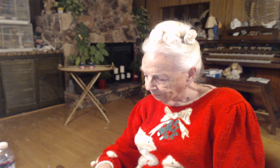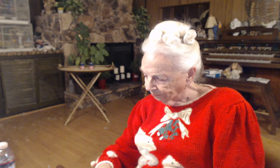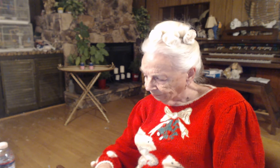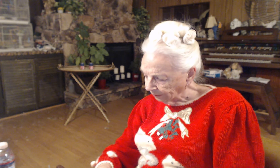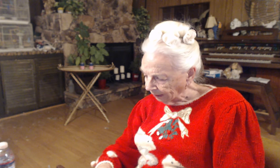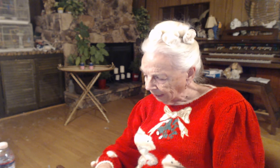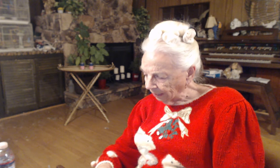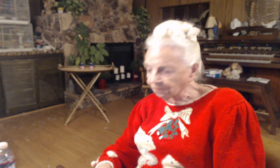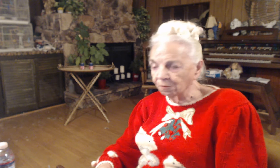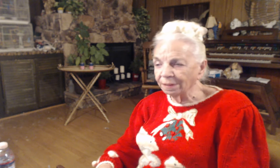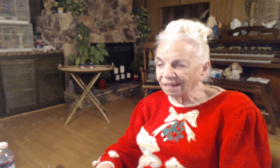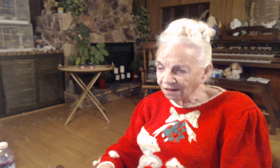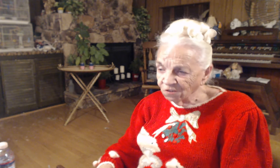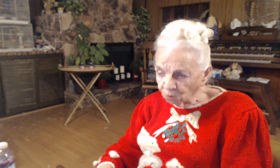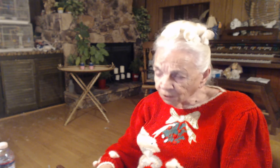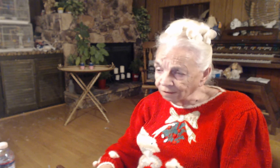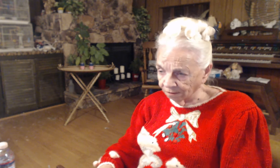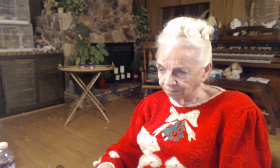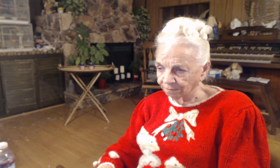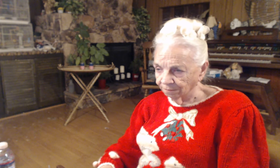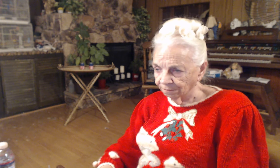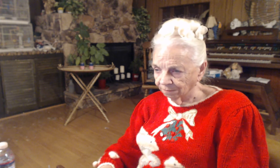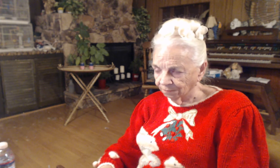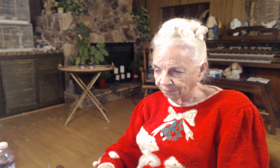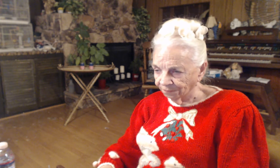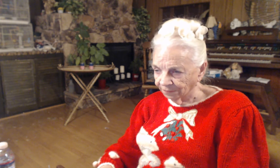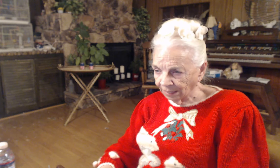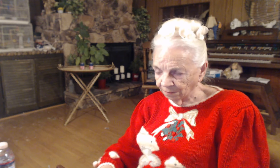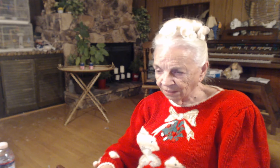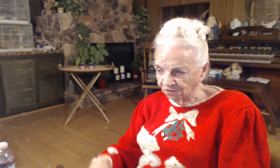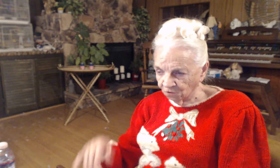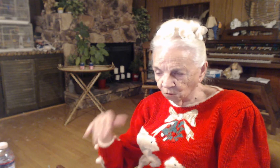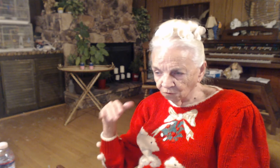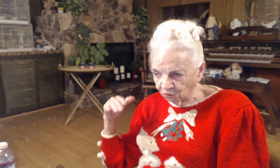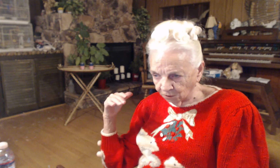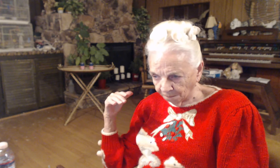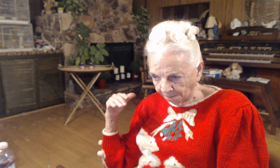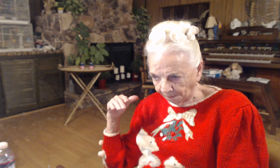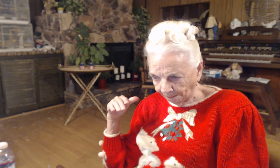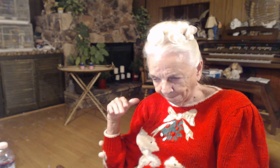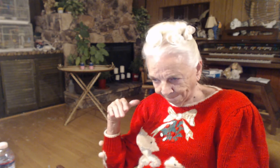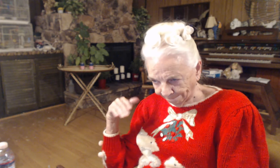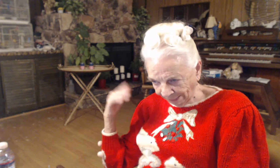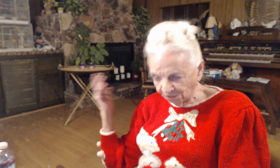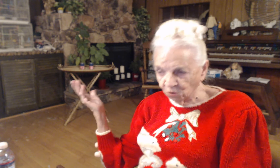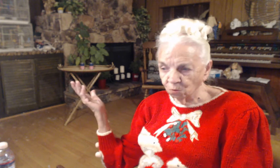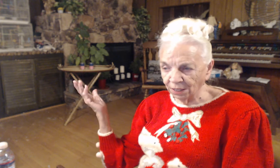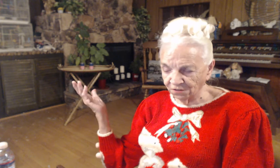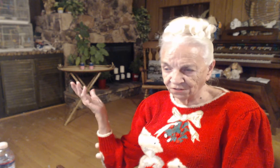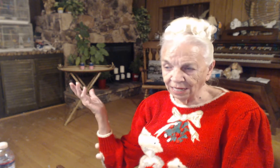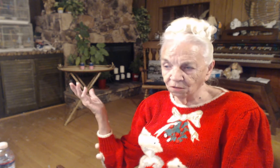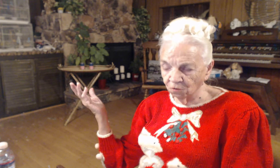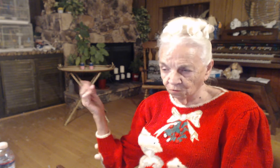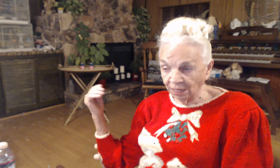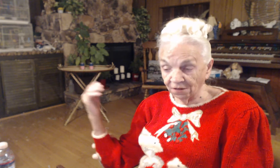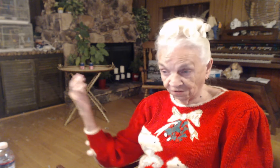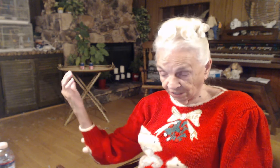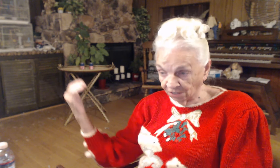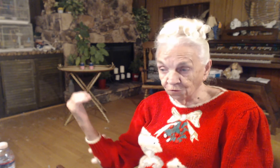And from beyond Jordan. And that means over into what is now known as the country of